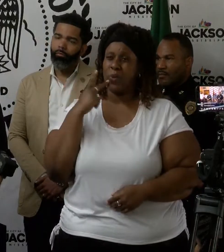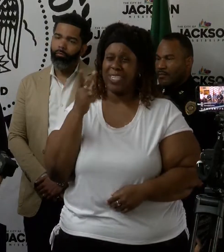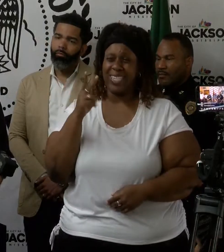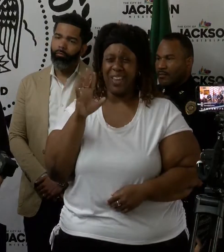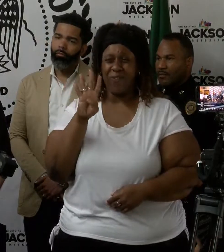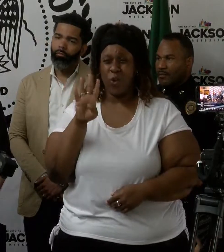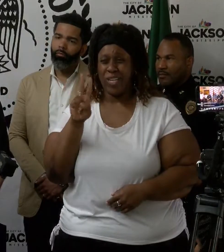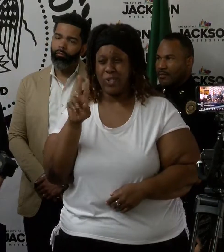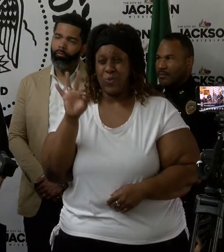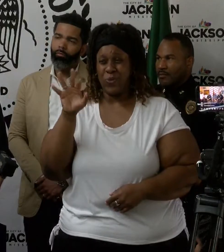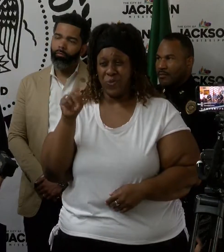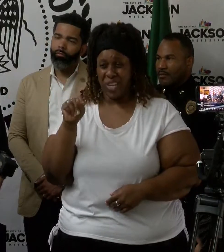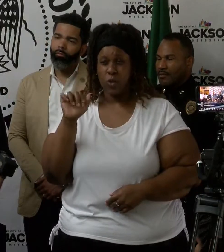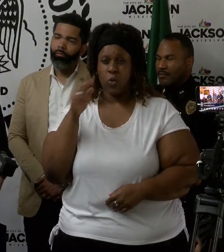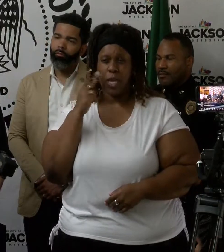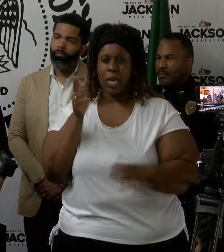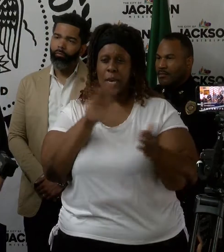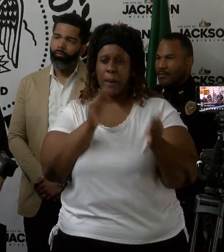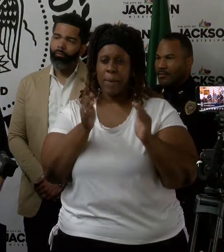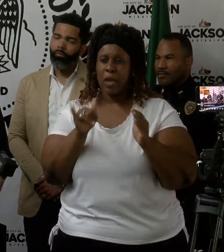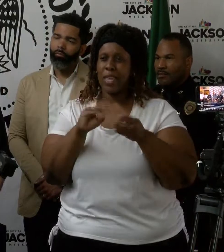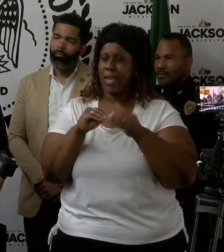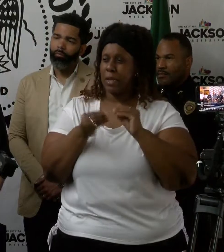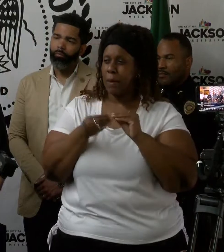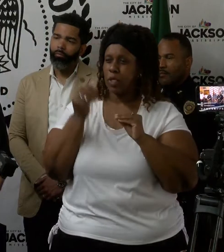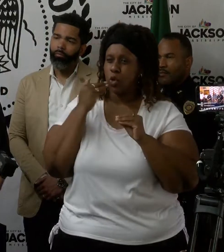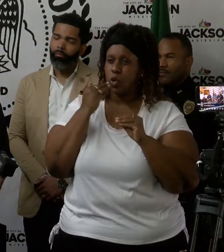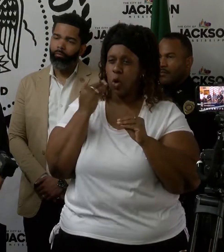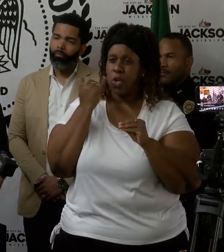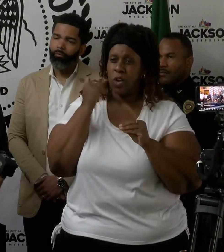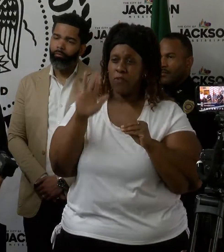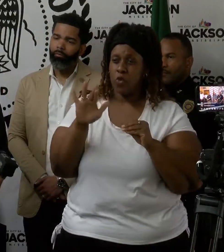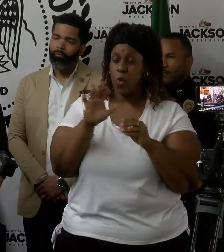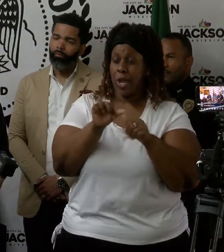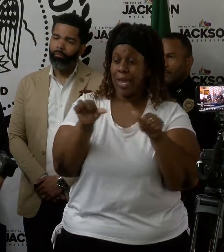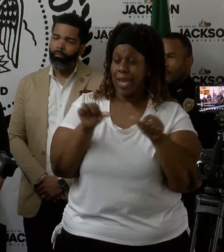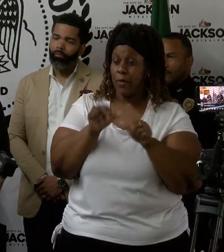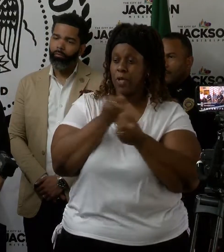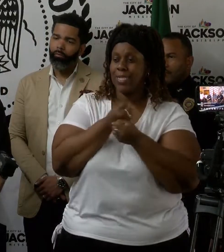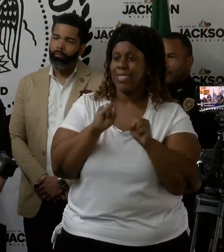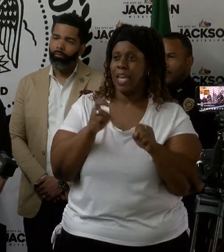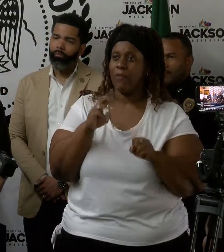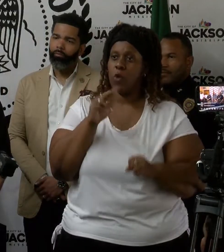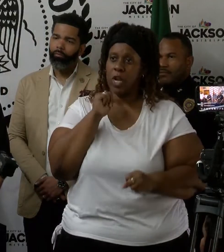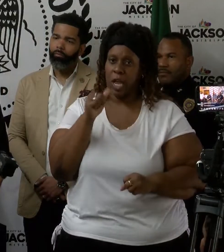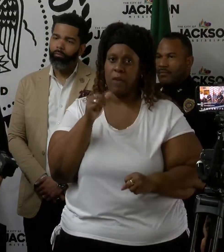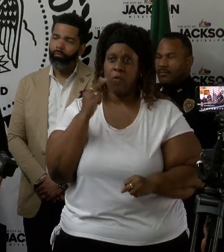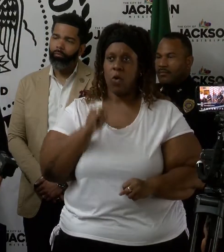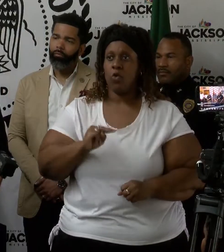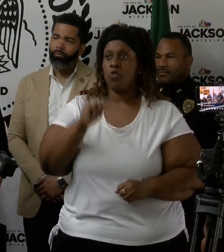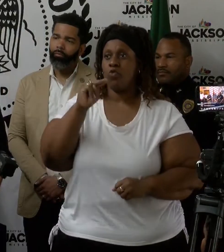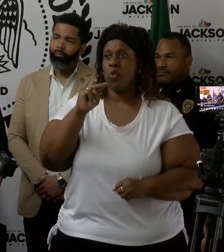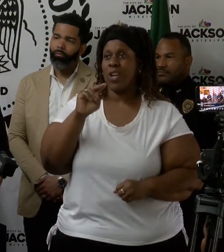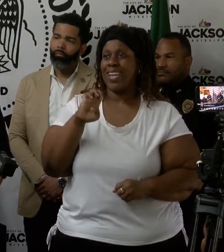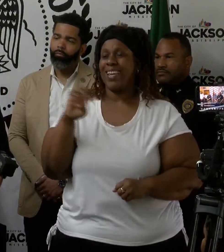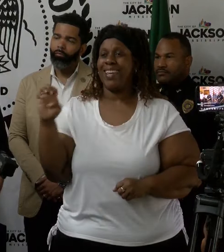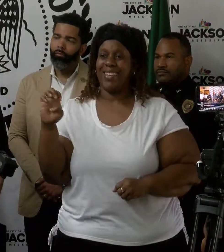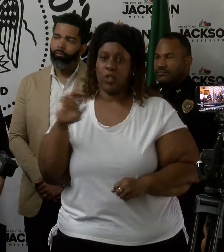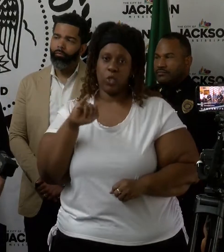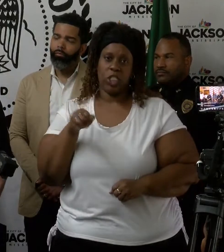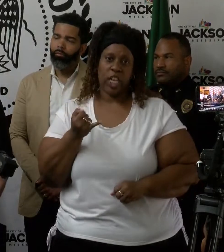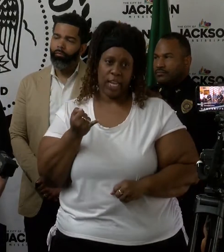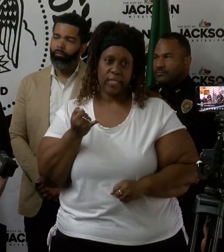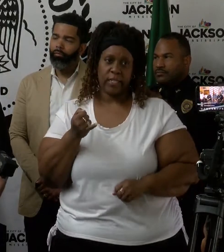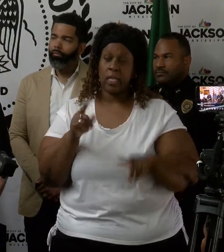this time. So you can look at that to help know where you stand, especially in the northeastern Jackson area. And